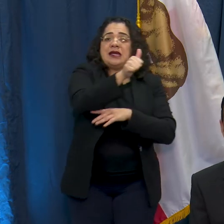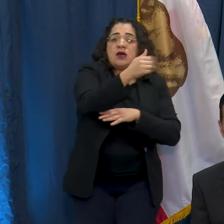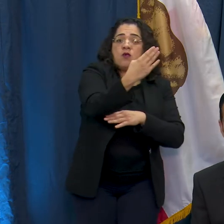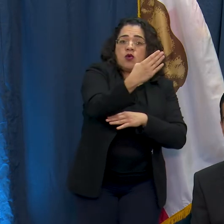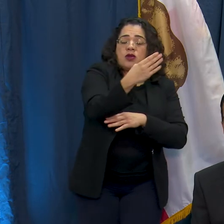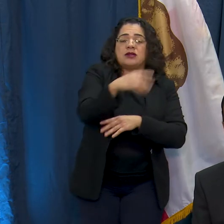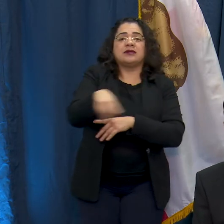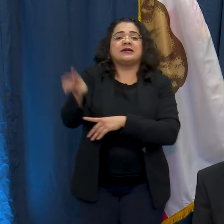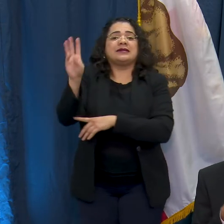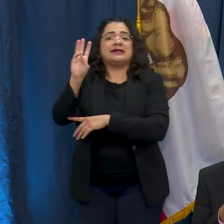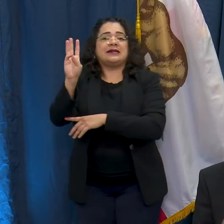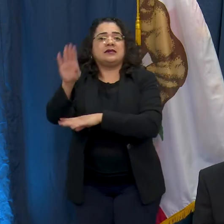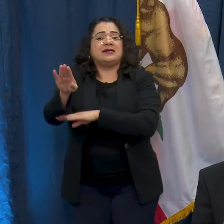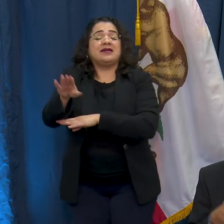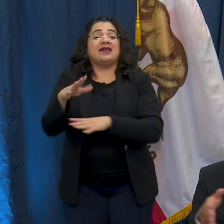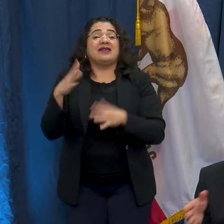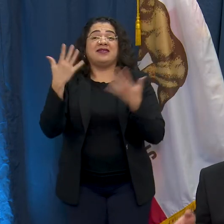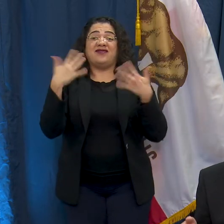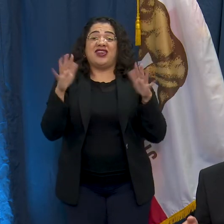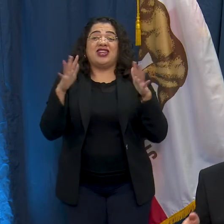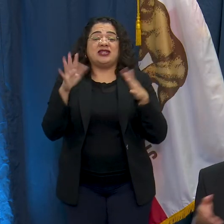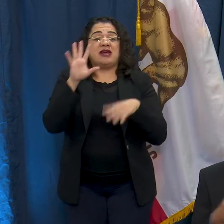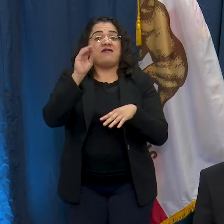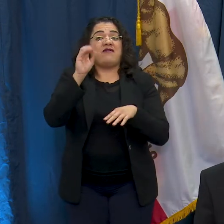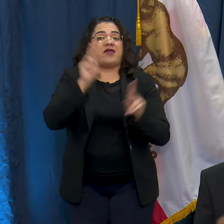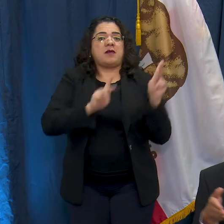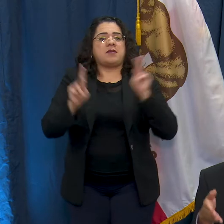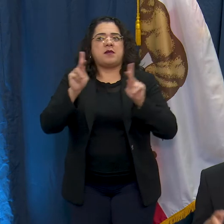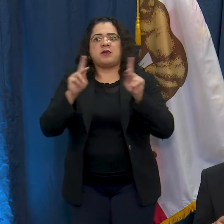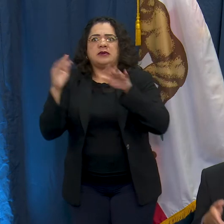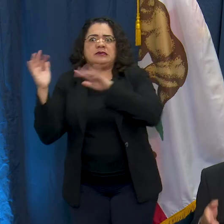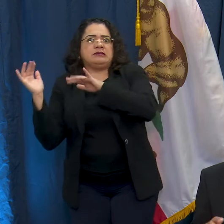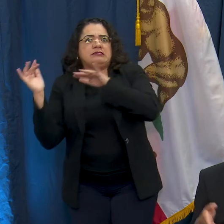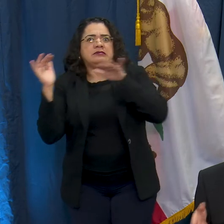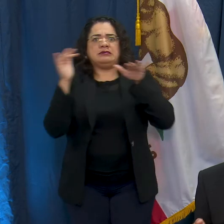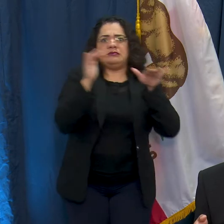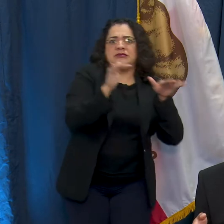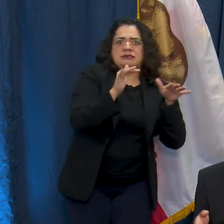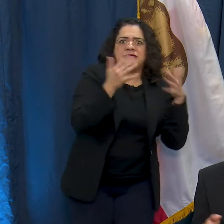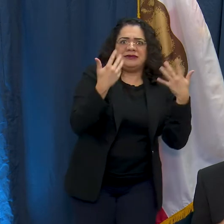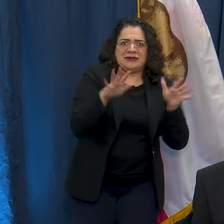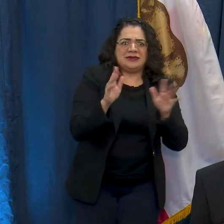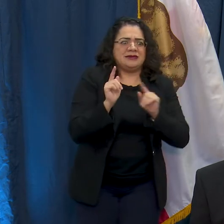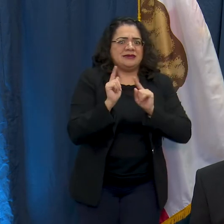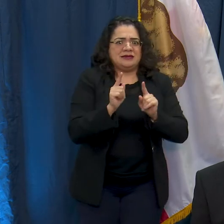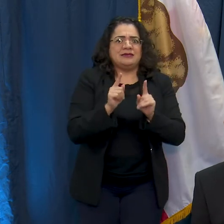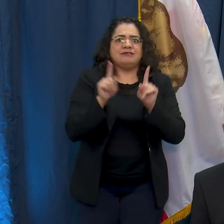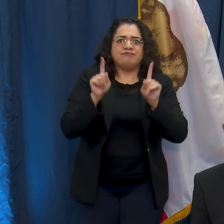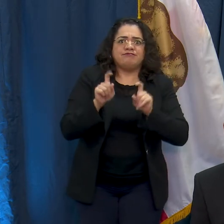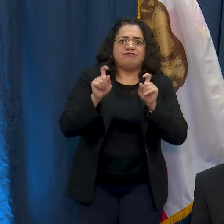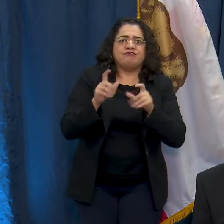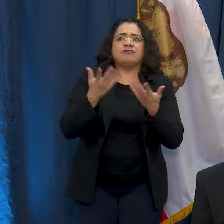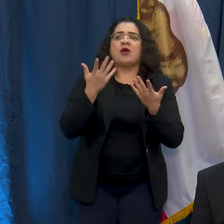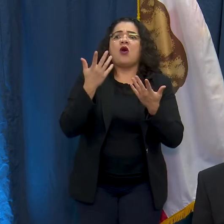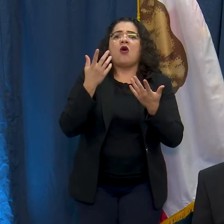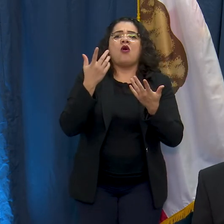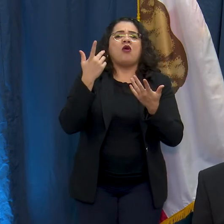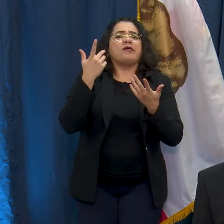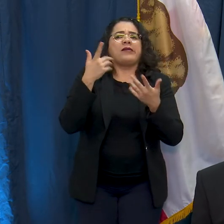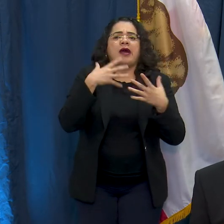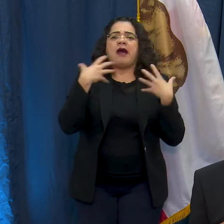hours it's been open today over 50 individuals come to the Rapid Response Clinic for health advice,